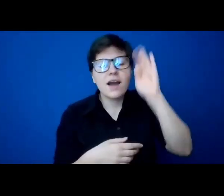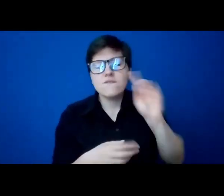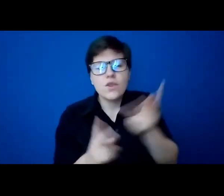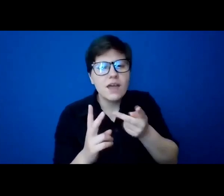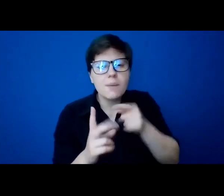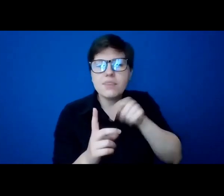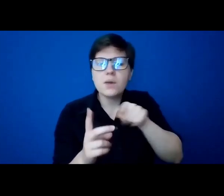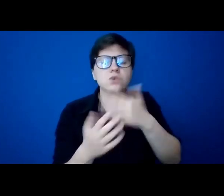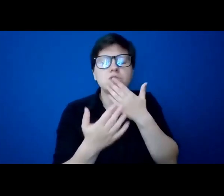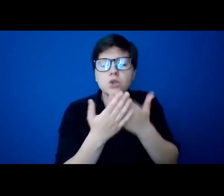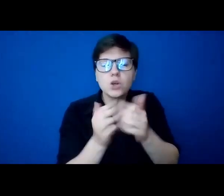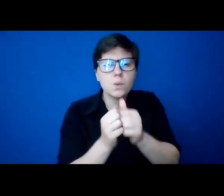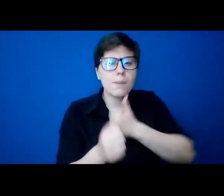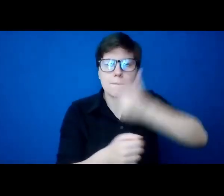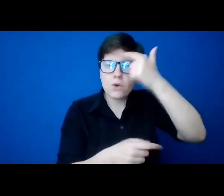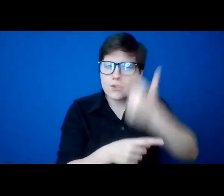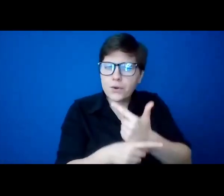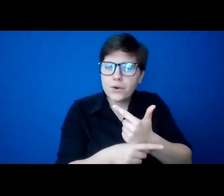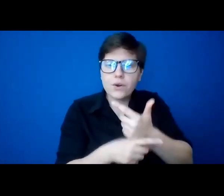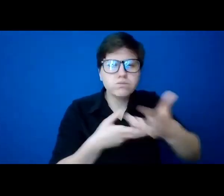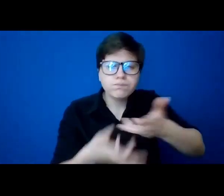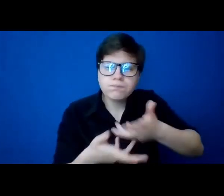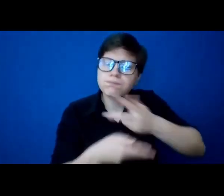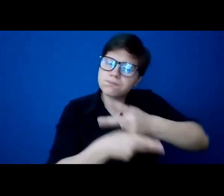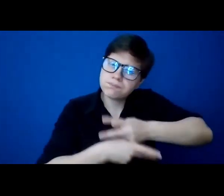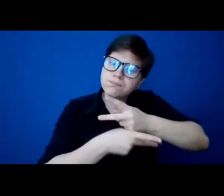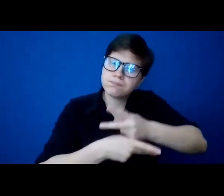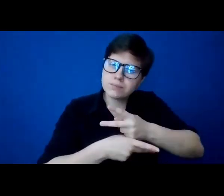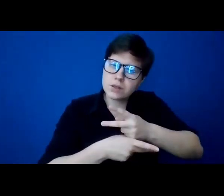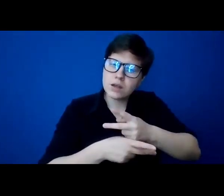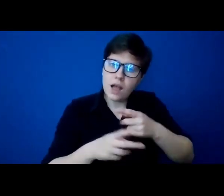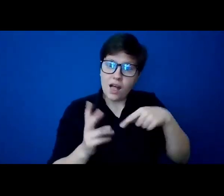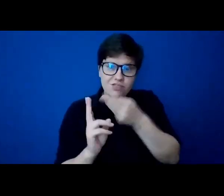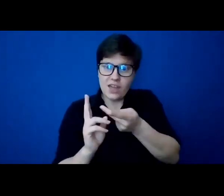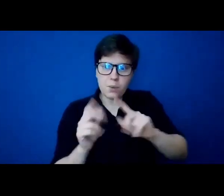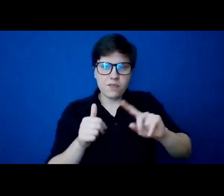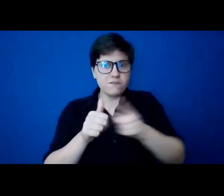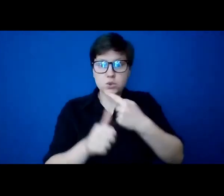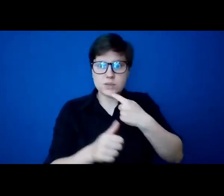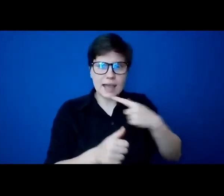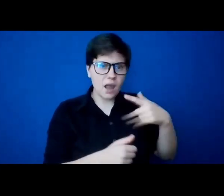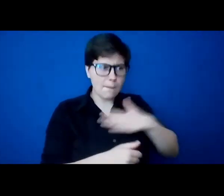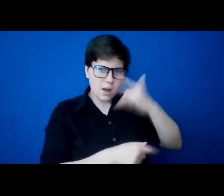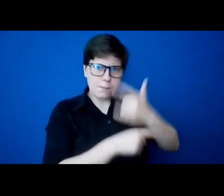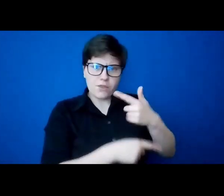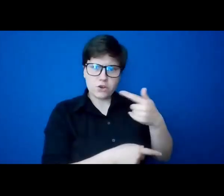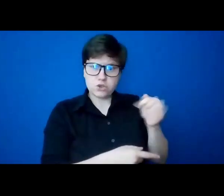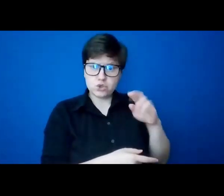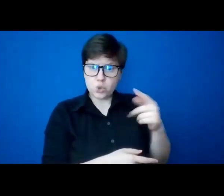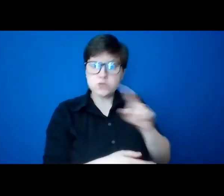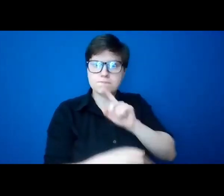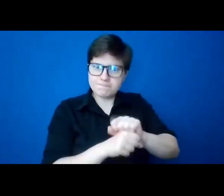brother George, and we were the first ones to say, George is a gift, not a problem. But I want to say a